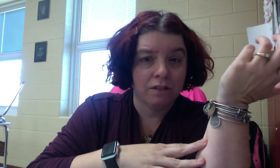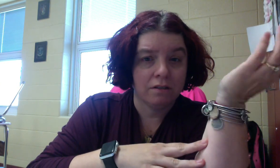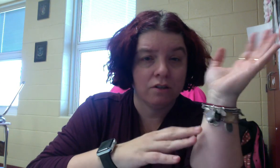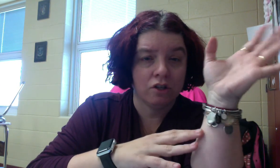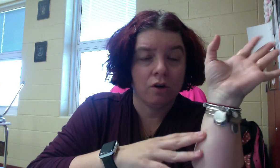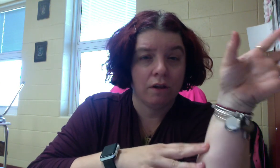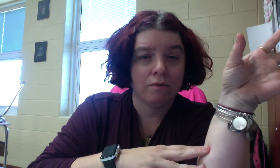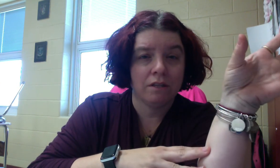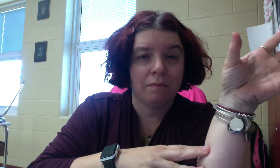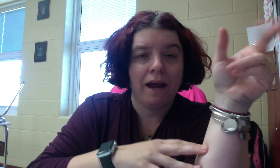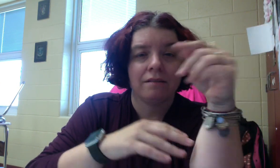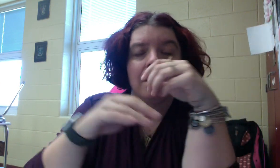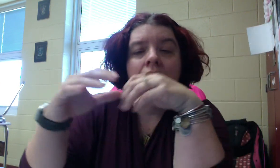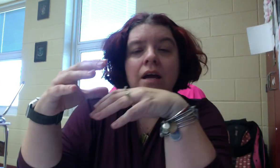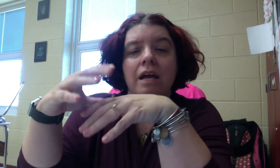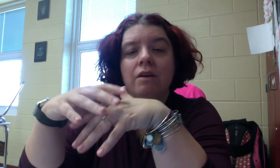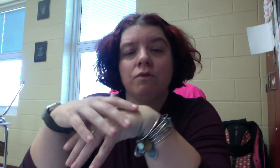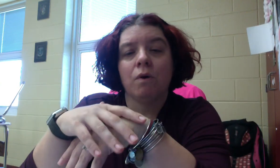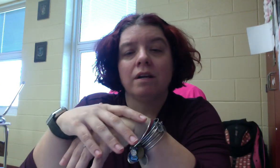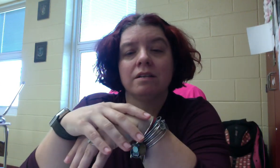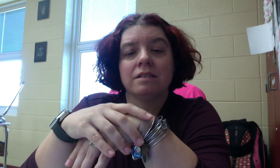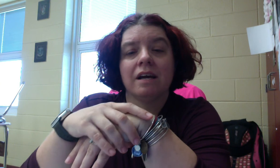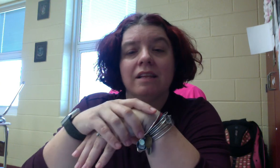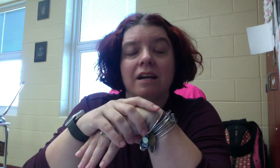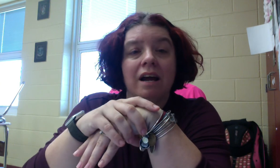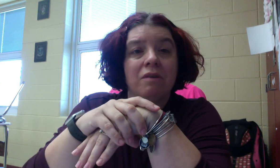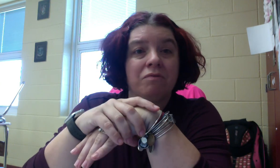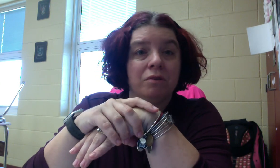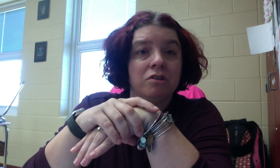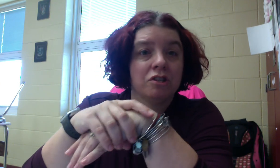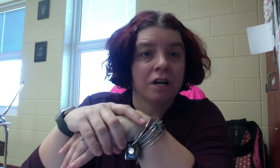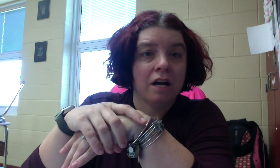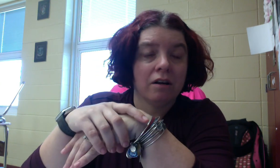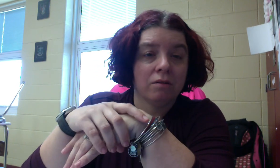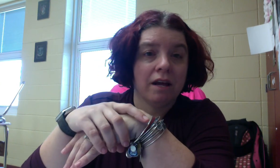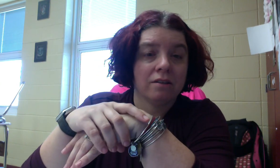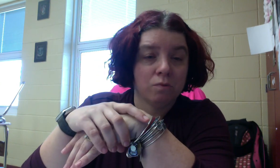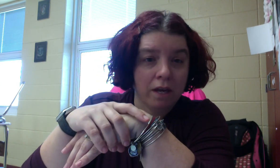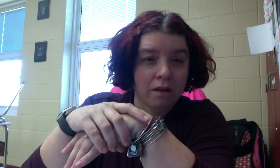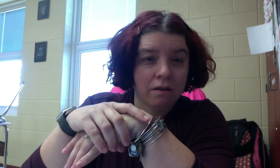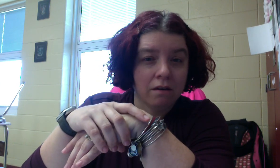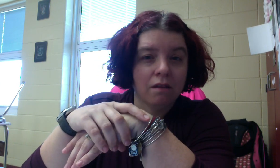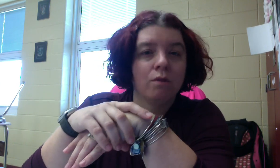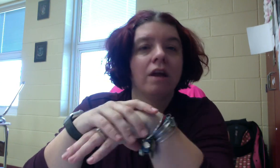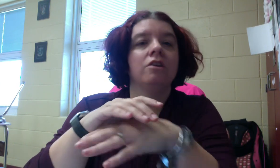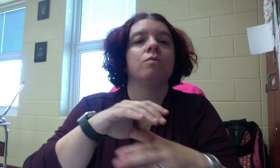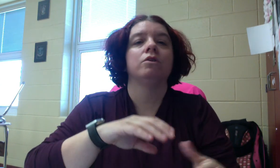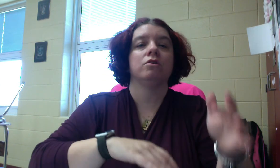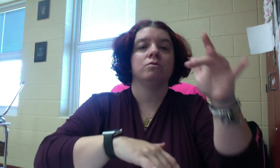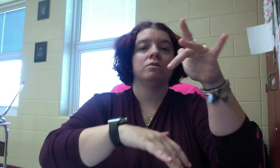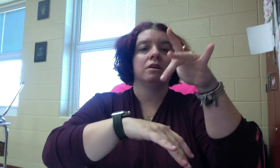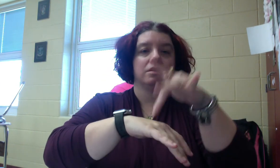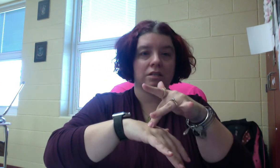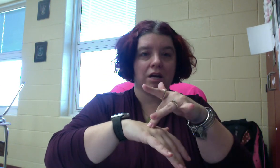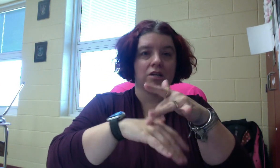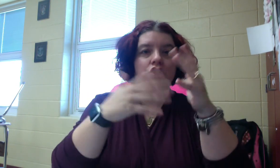to show that it was in the past. If you wanted to sign that I flew to Chicago last week, then you would use touch